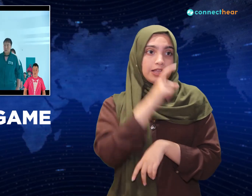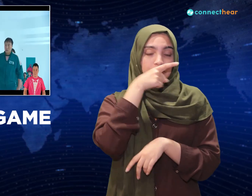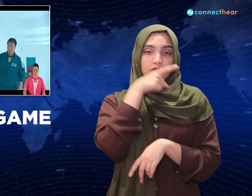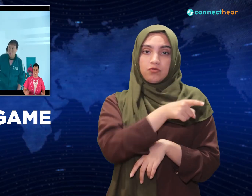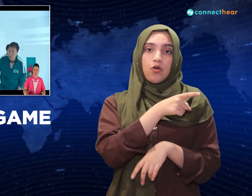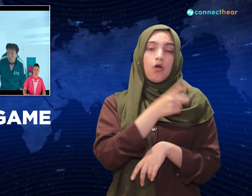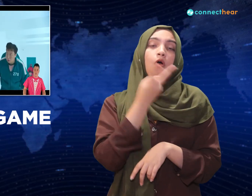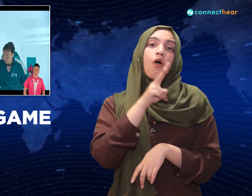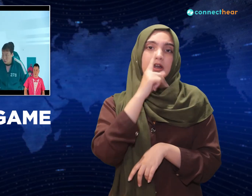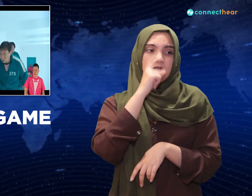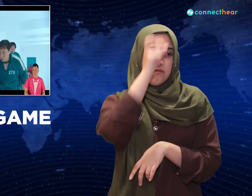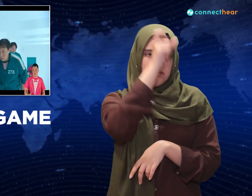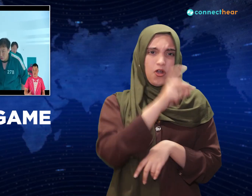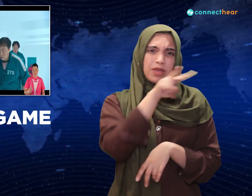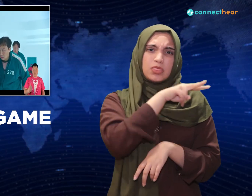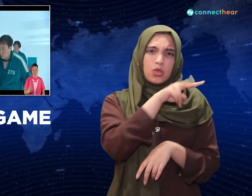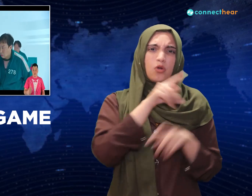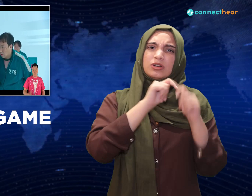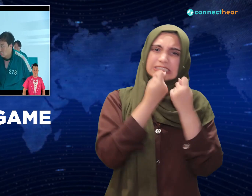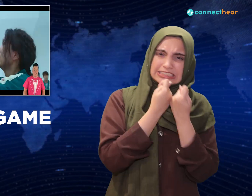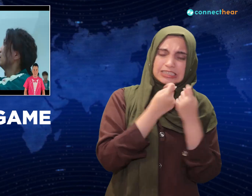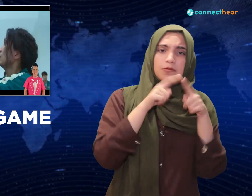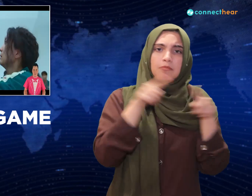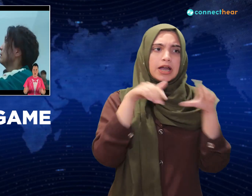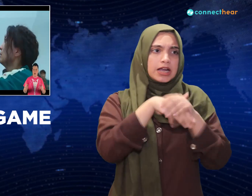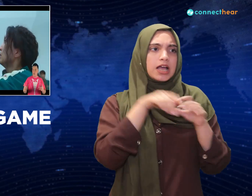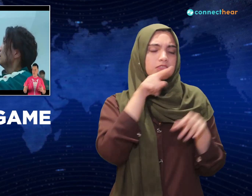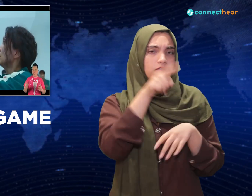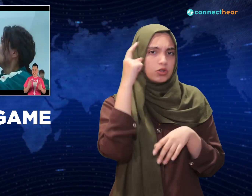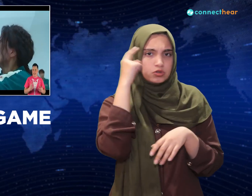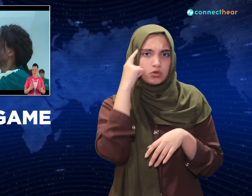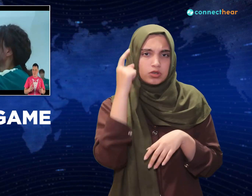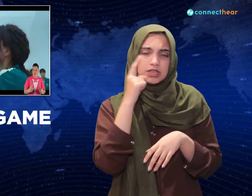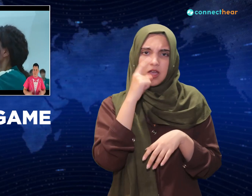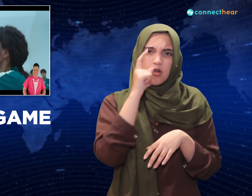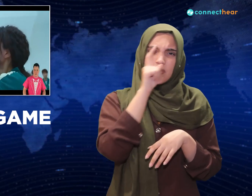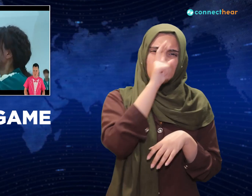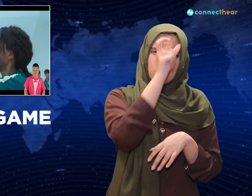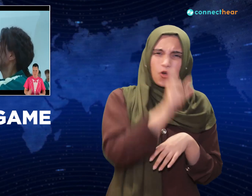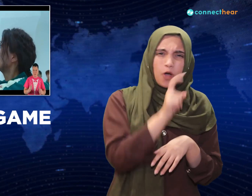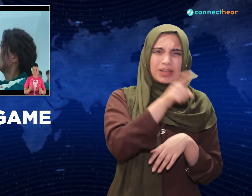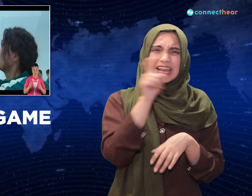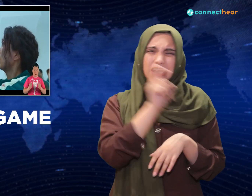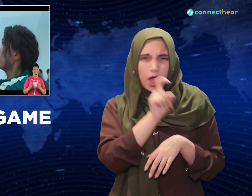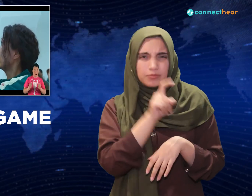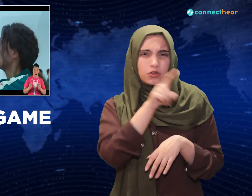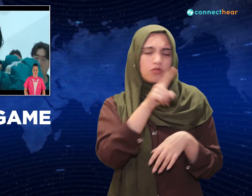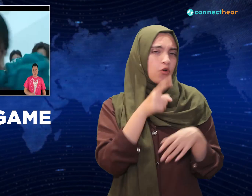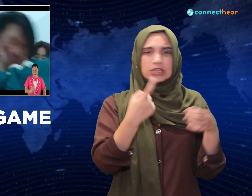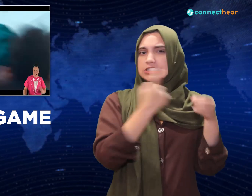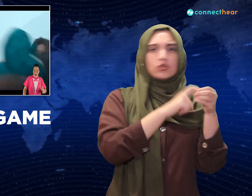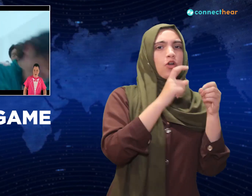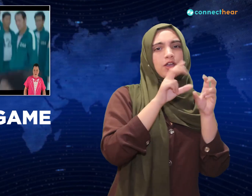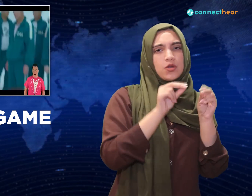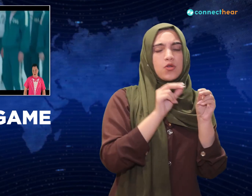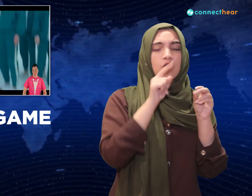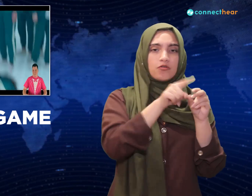he's like yo I want the 10 strongest dudes, and she's like wait you mean the 9 strongest dudes plus me right? But no, oh he